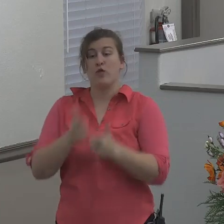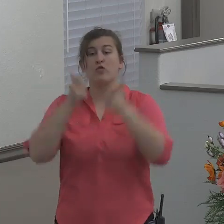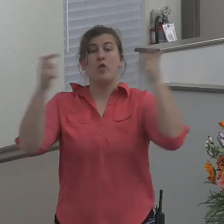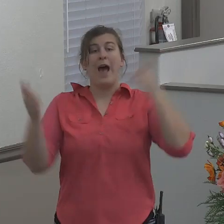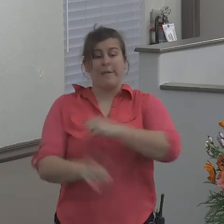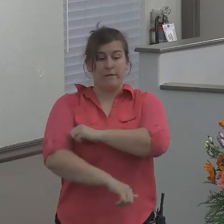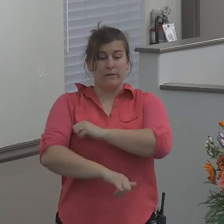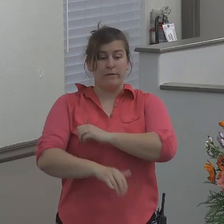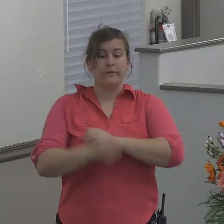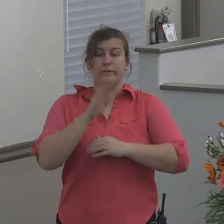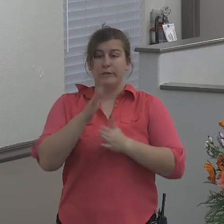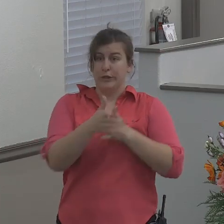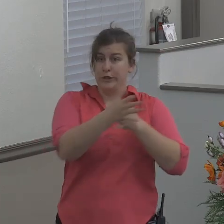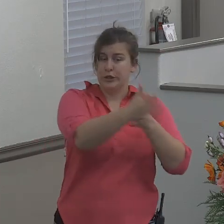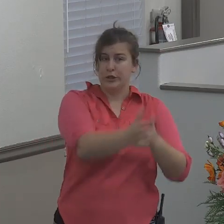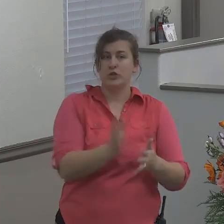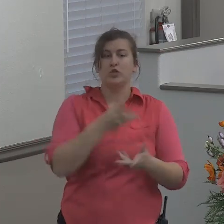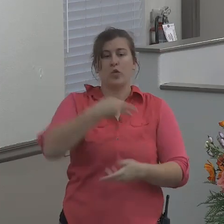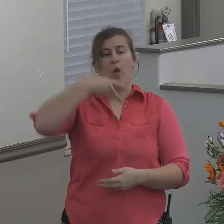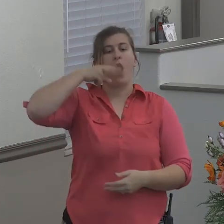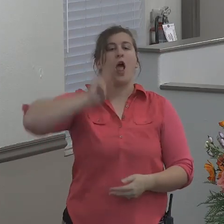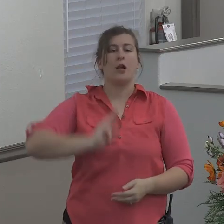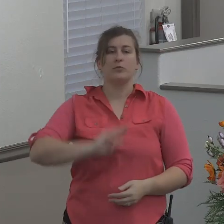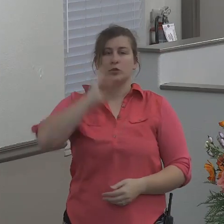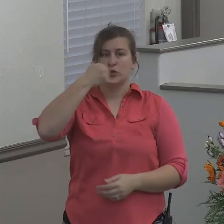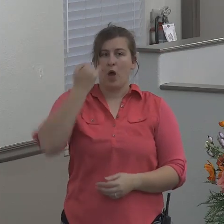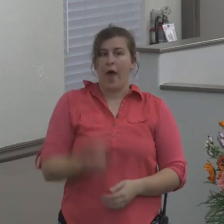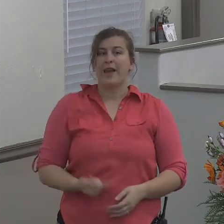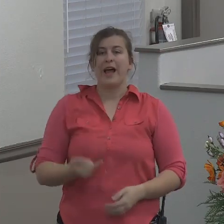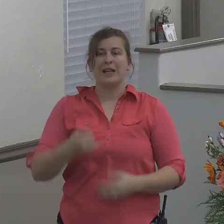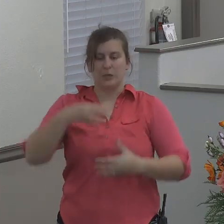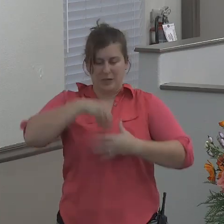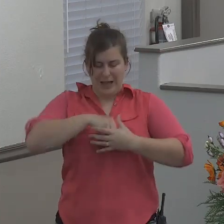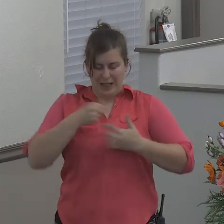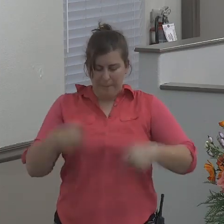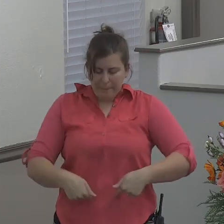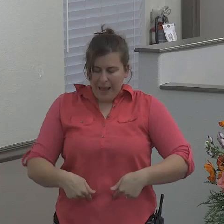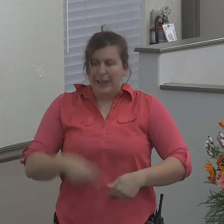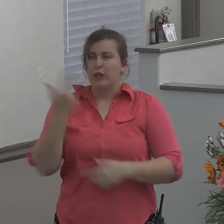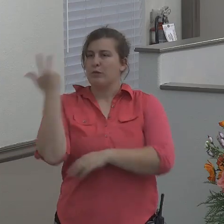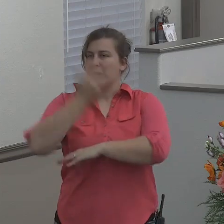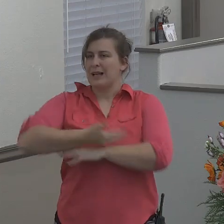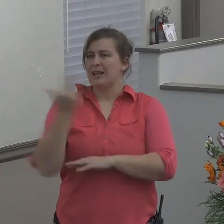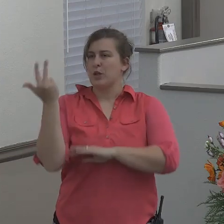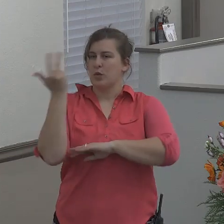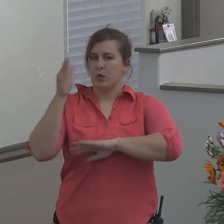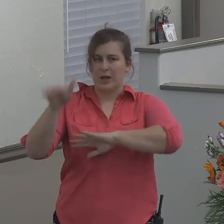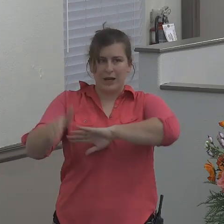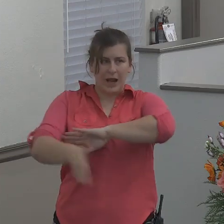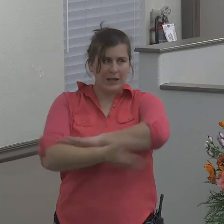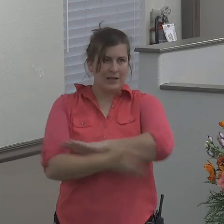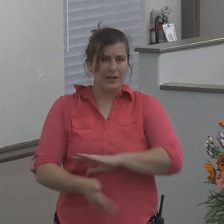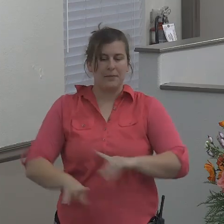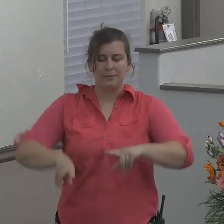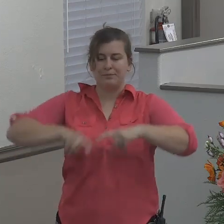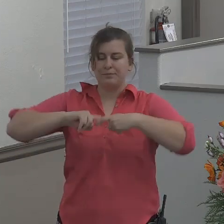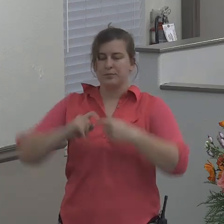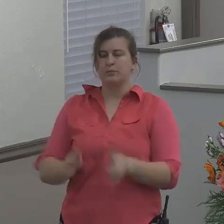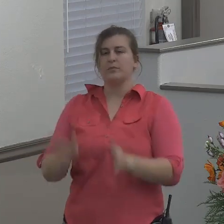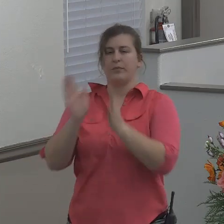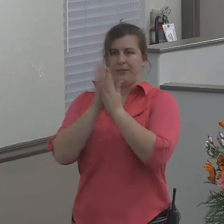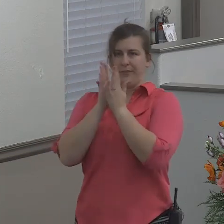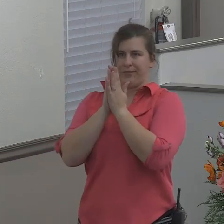Jonah. And Jonah was in the belly of the fish three days, and three nights. Let's go to the Lord in prayer.